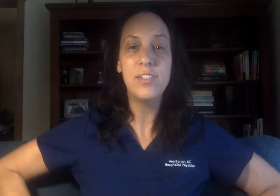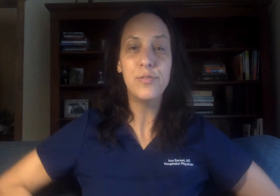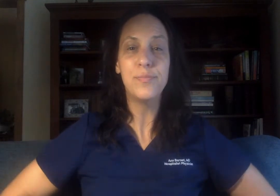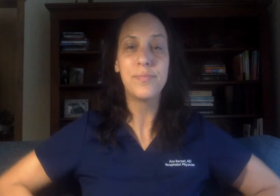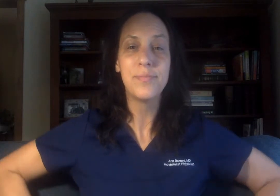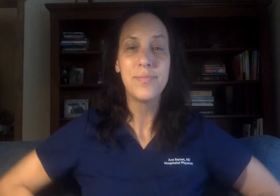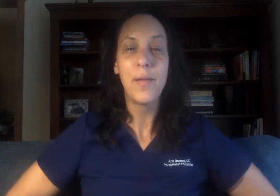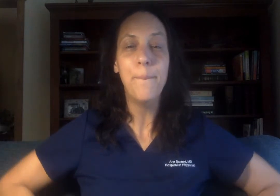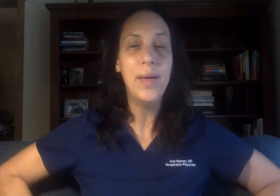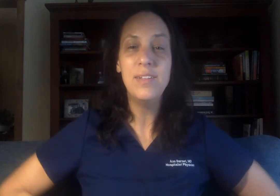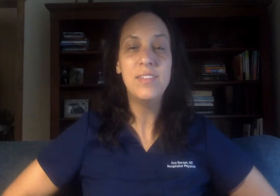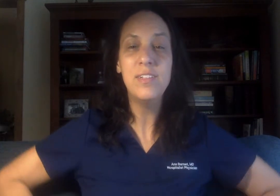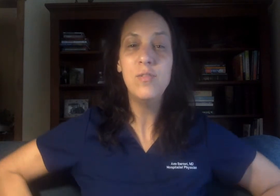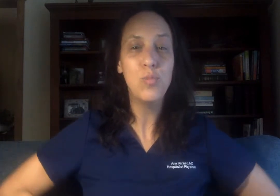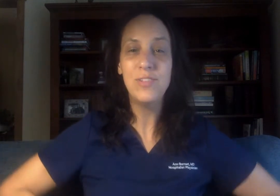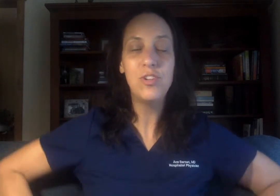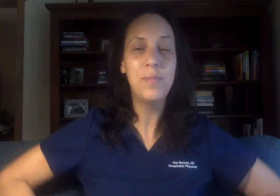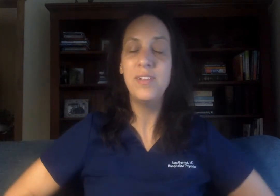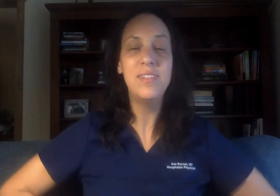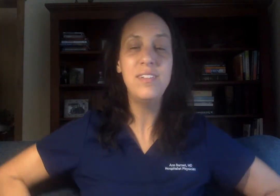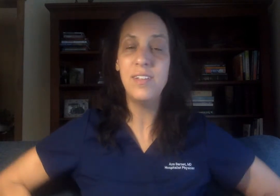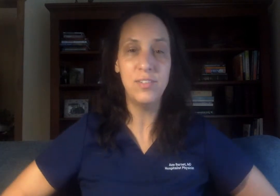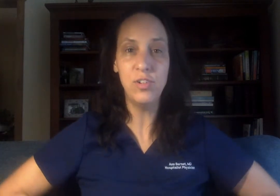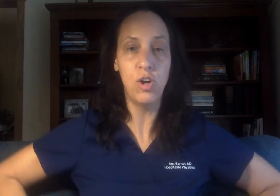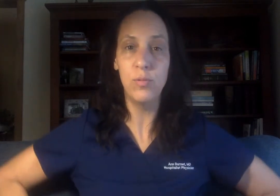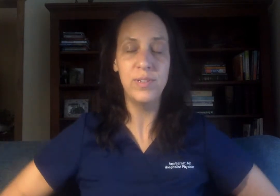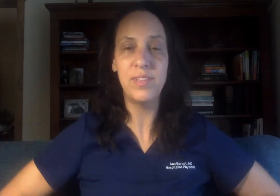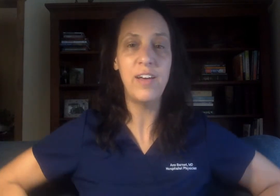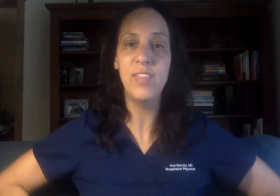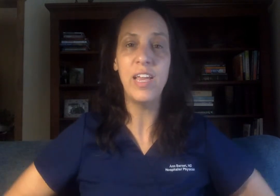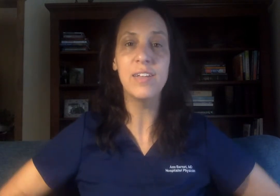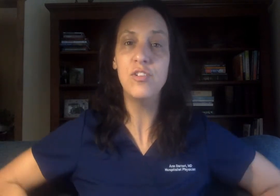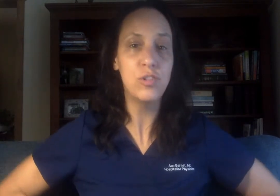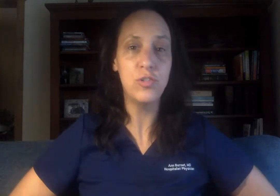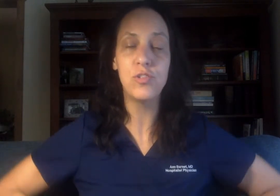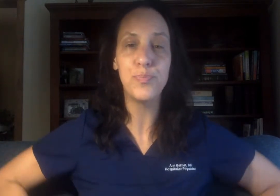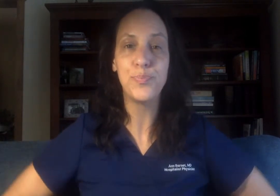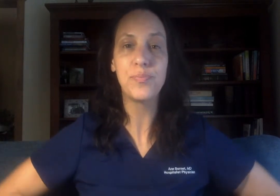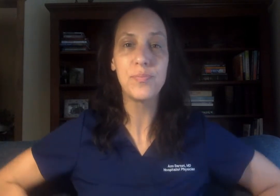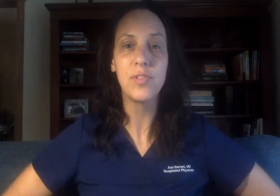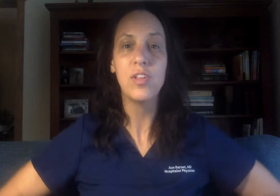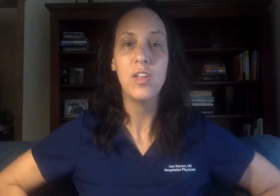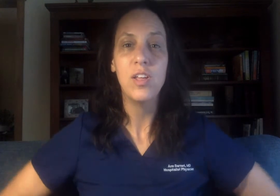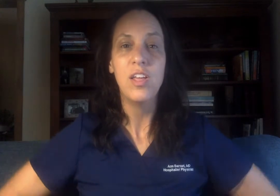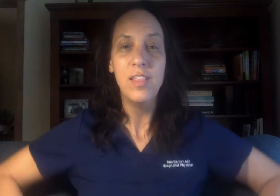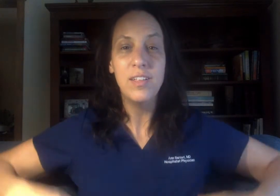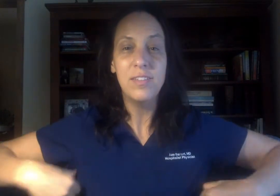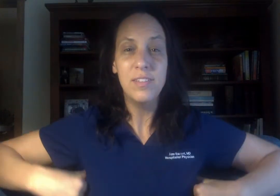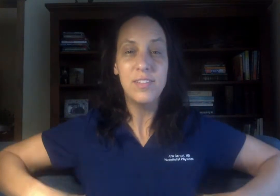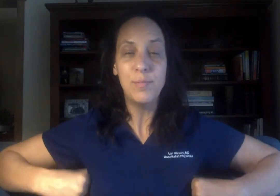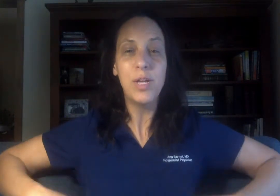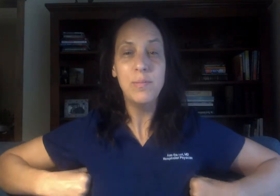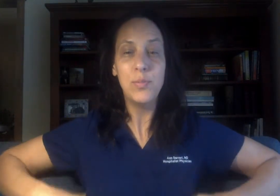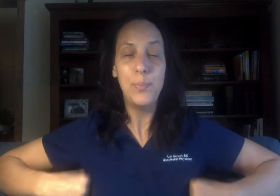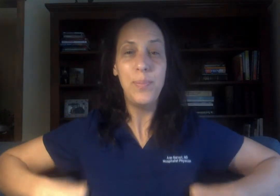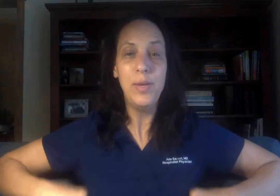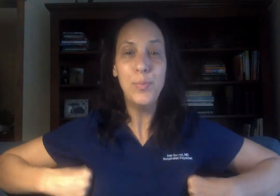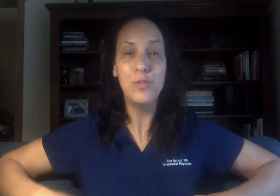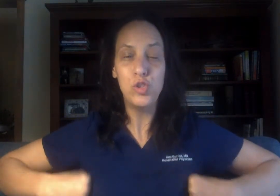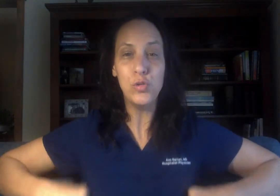medicine western medicine doesn't always have the answers but sometimes people do